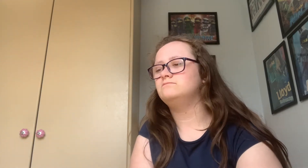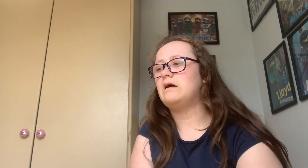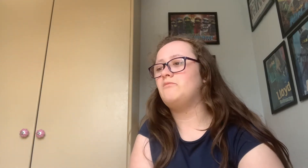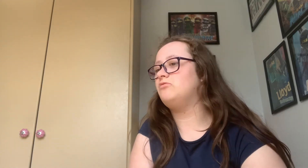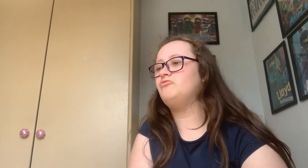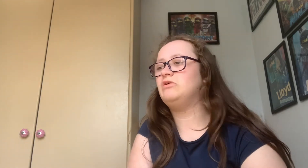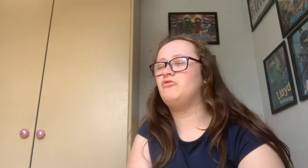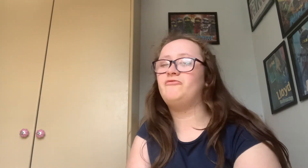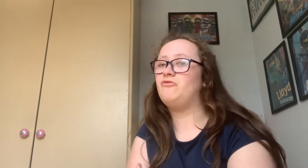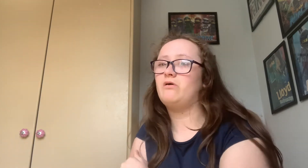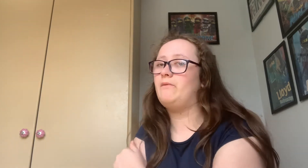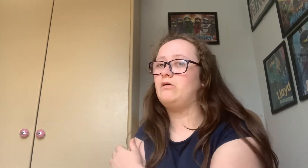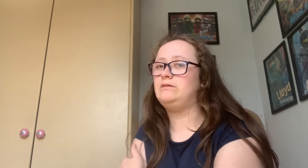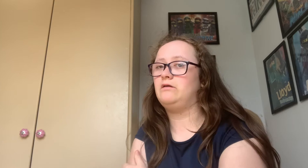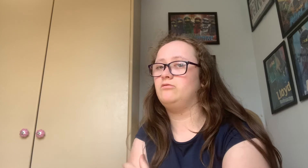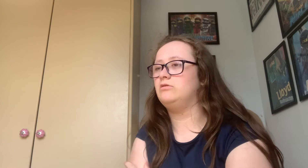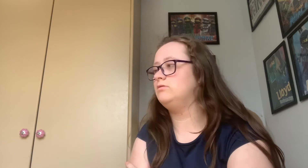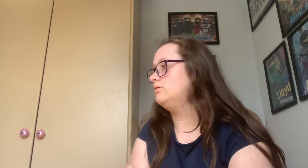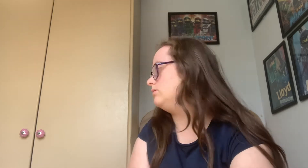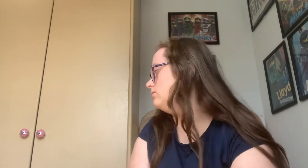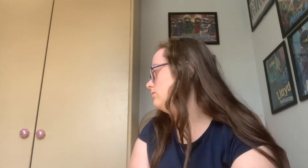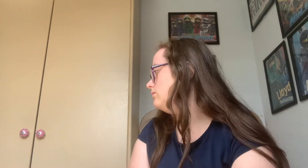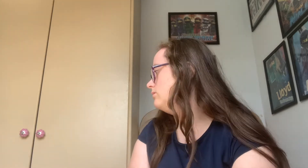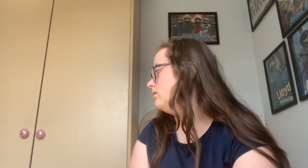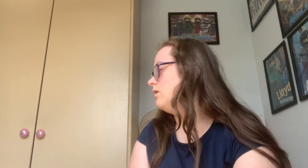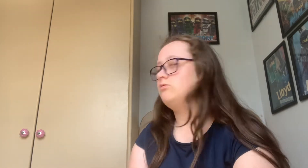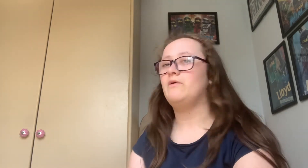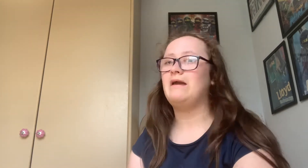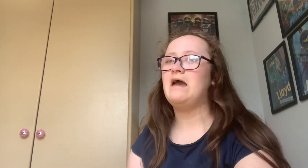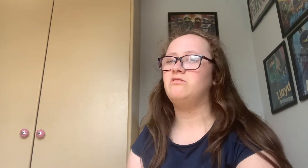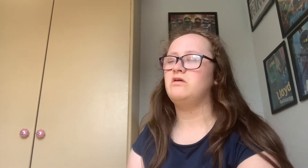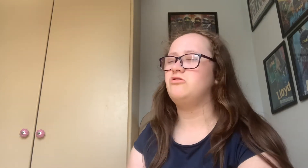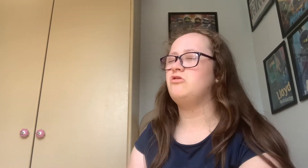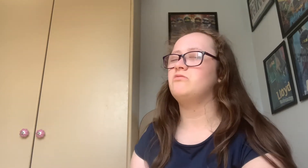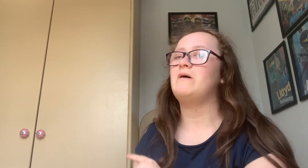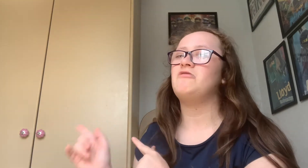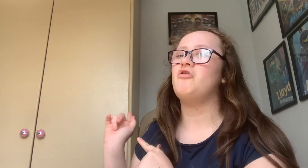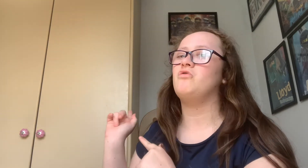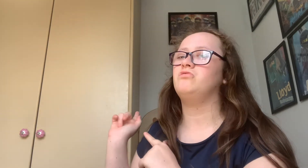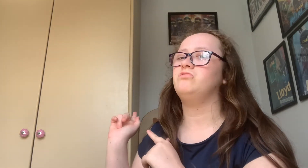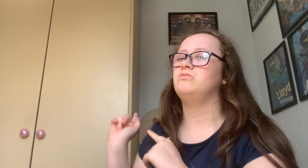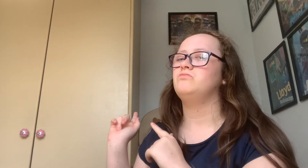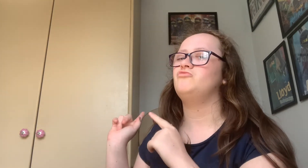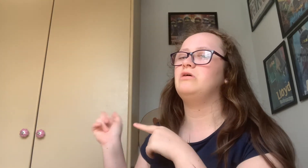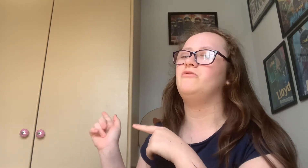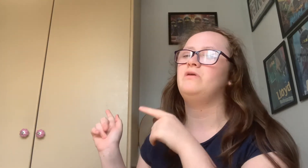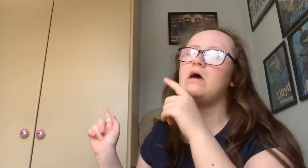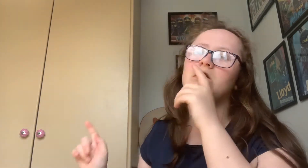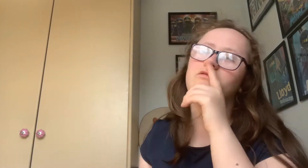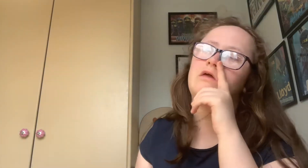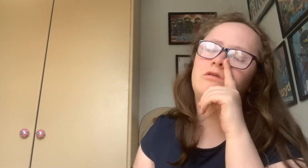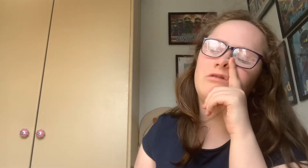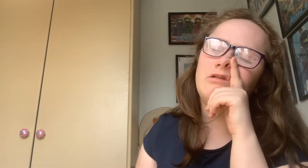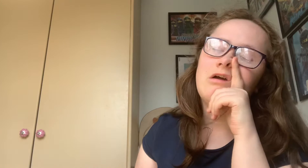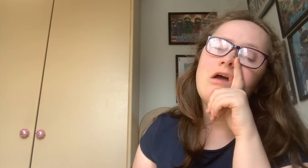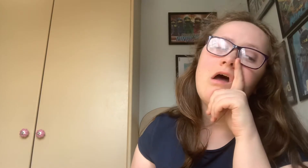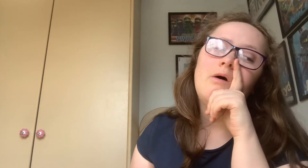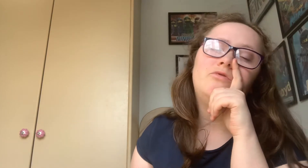I'm just really nervous to talk about that's all Sorry guys, it's just my dogs right over there. That's all. I'm just